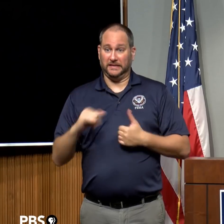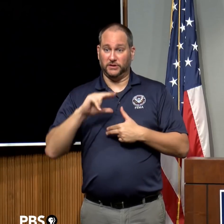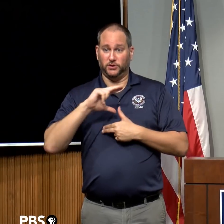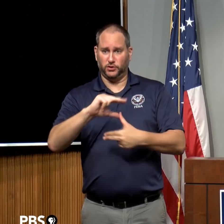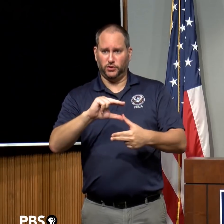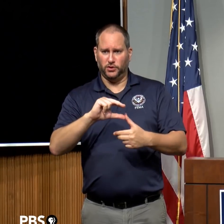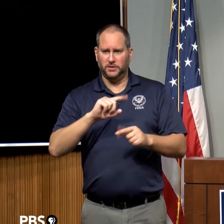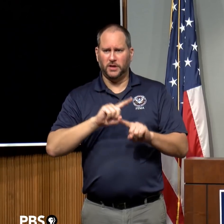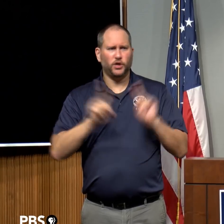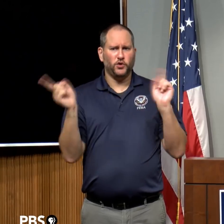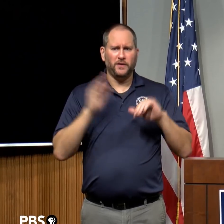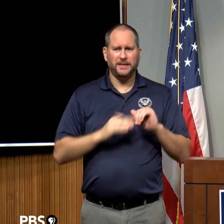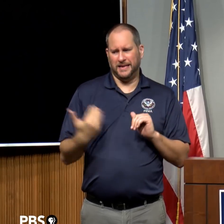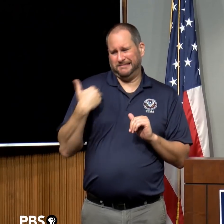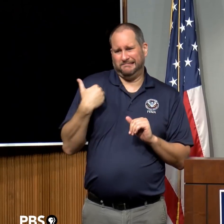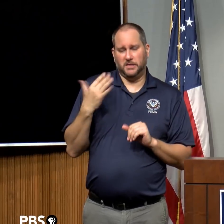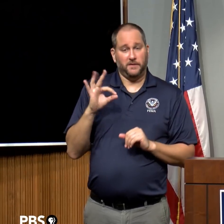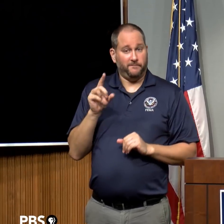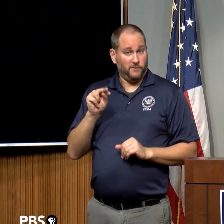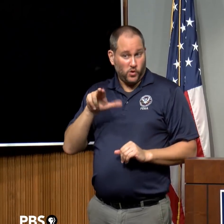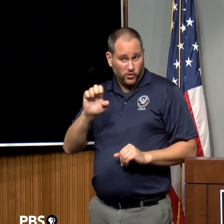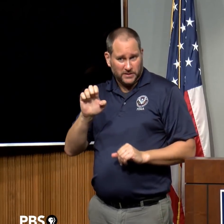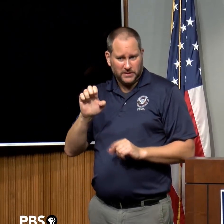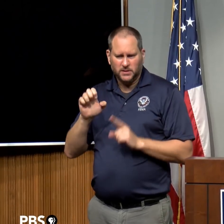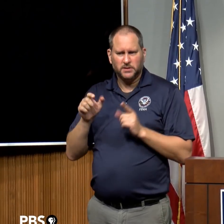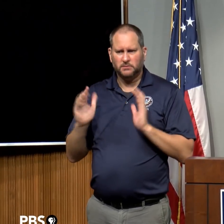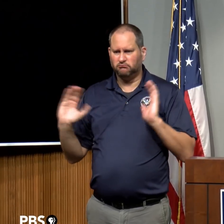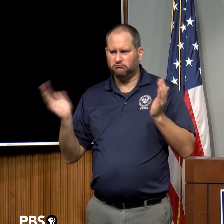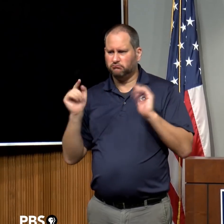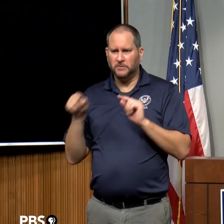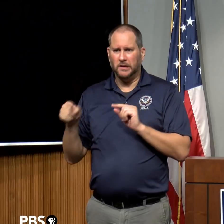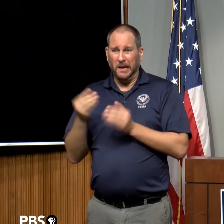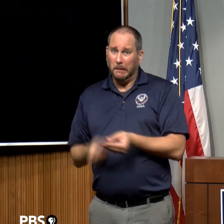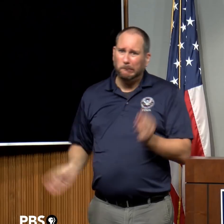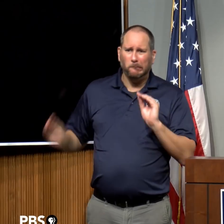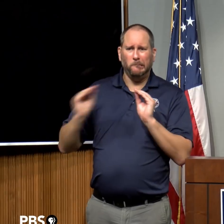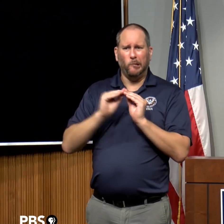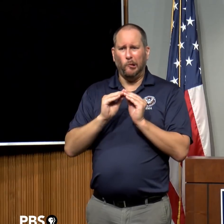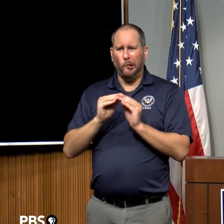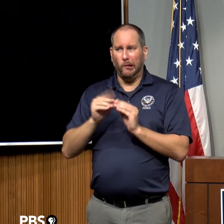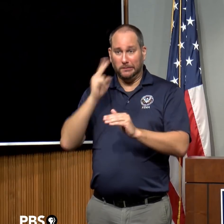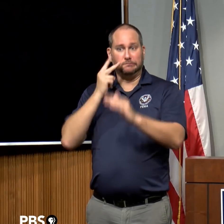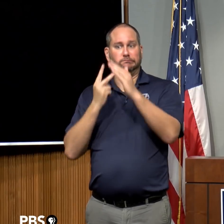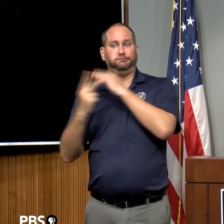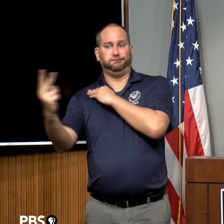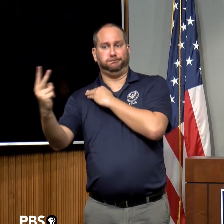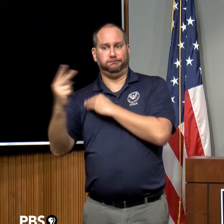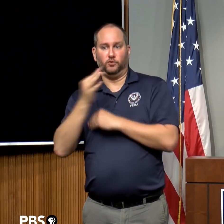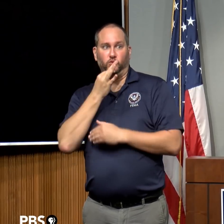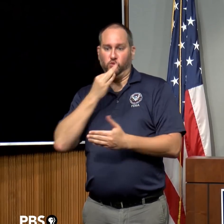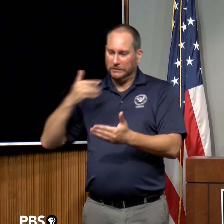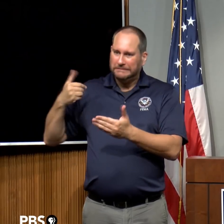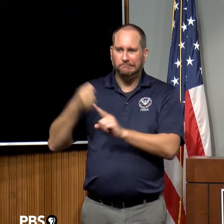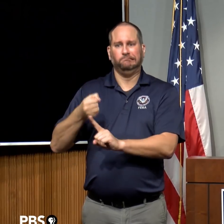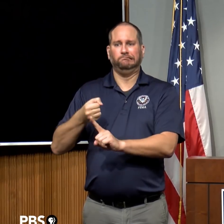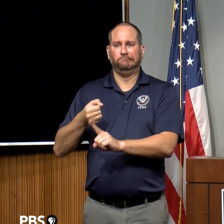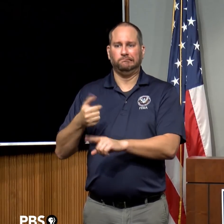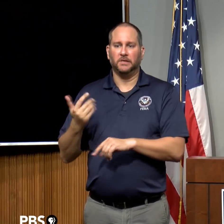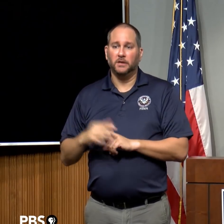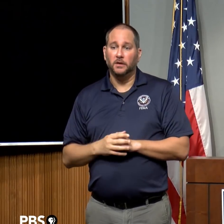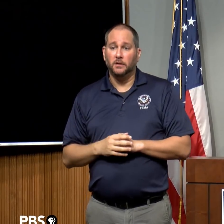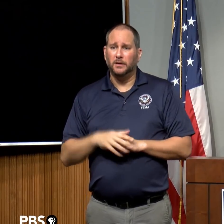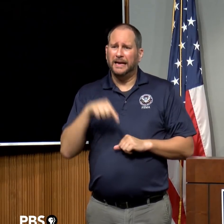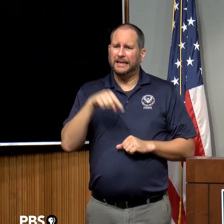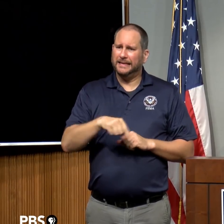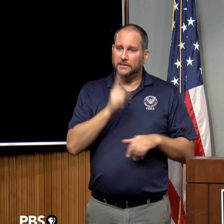Florence, where we had a lot more of, you know, a preview as to what was to come? As in with this one, it's really just kind of popped up